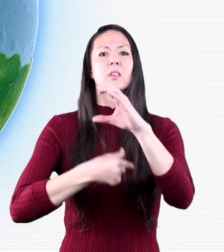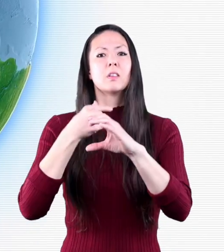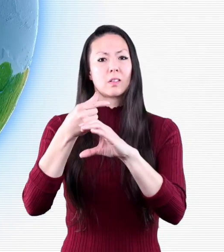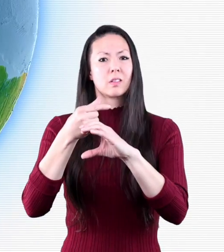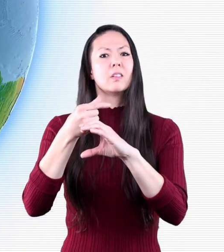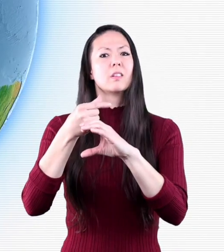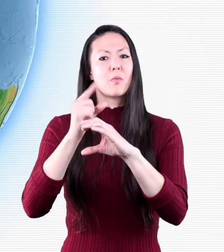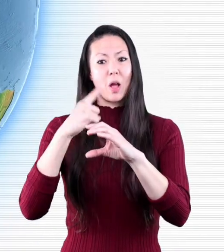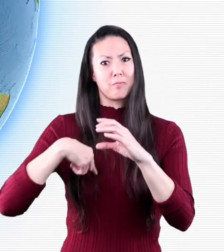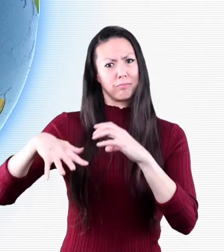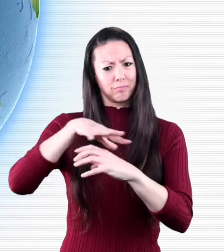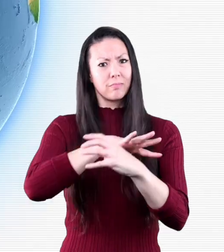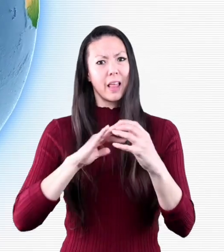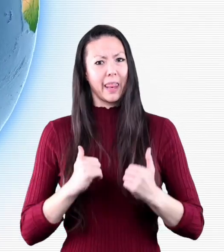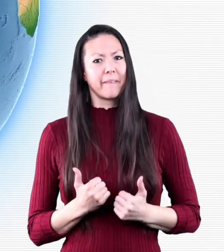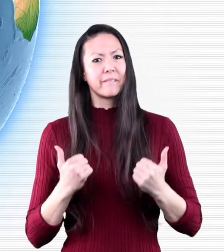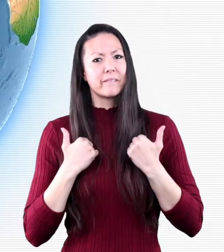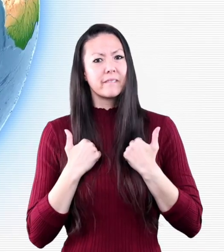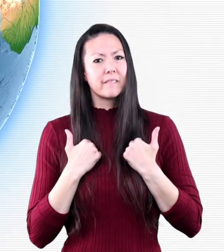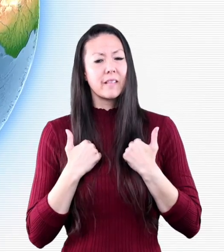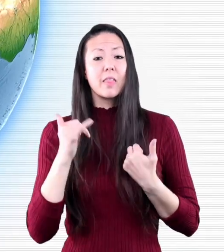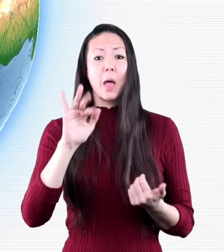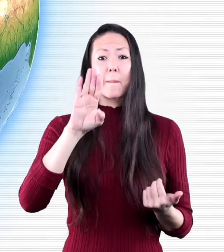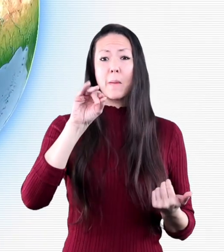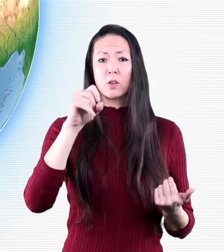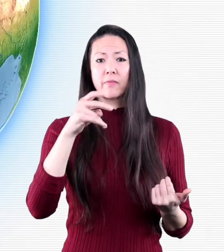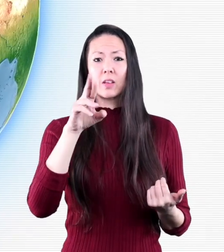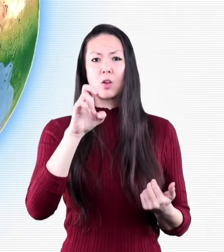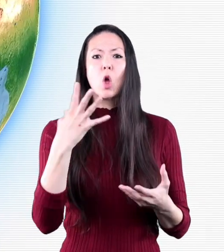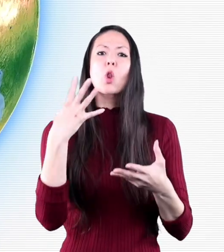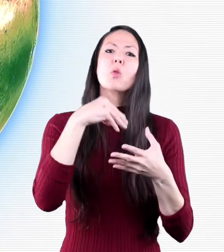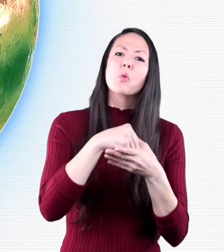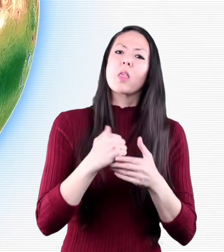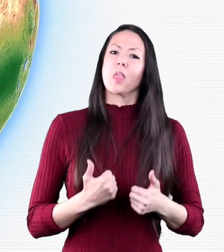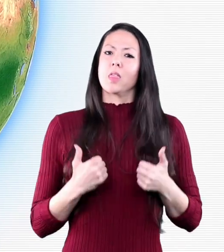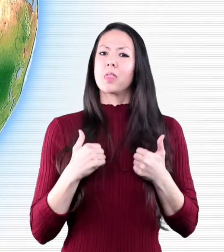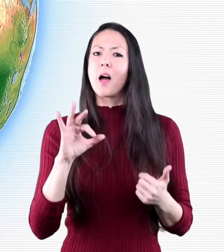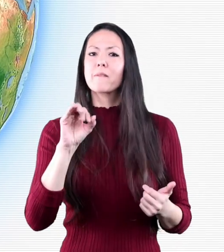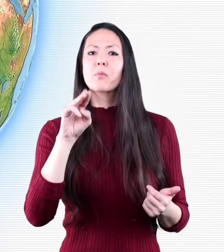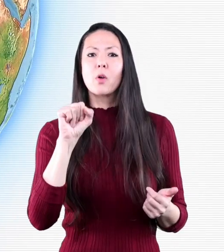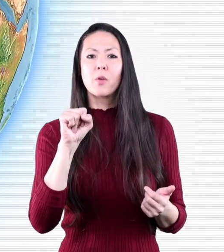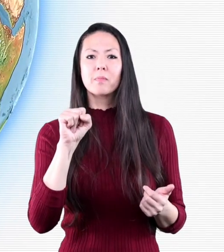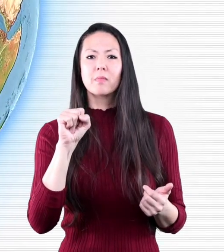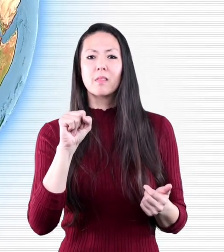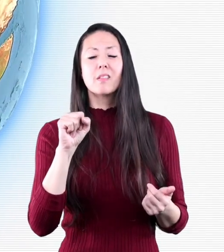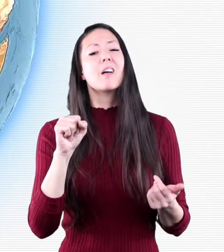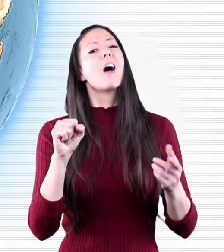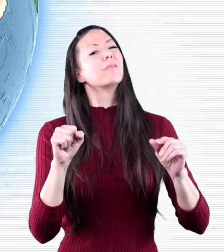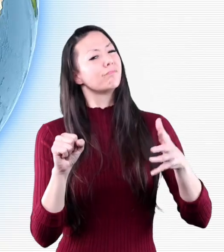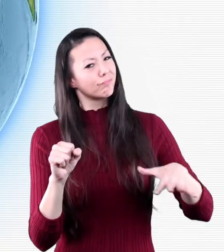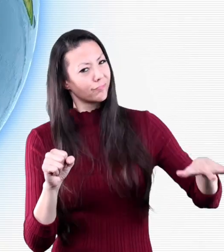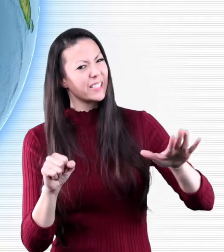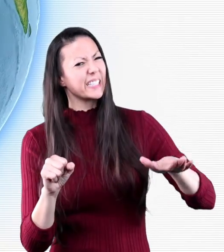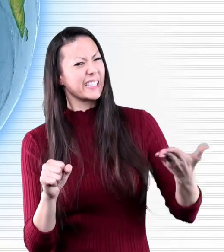covers our earth where we all live the biosphere includes all life forms as well as dead organisms